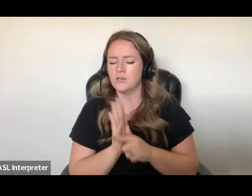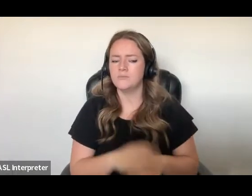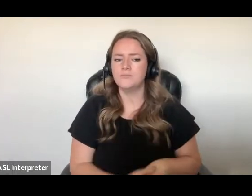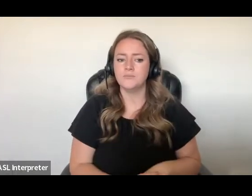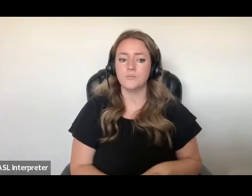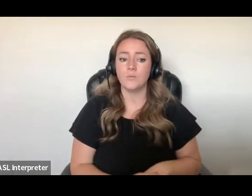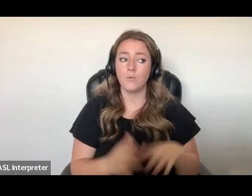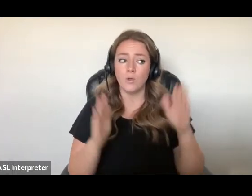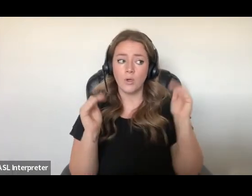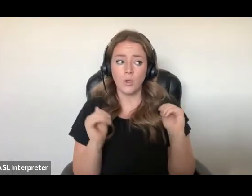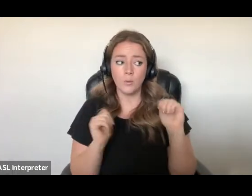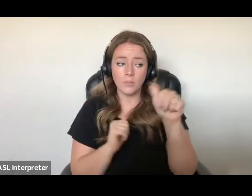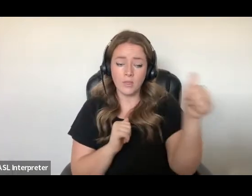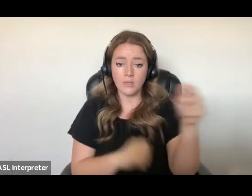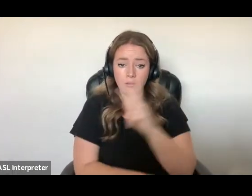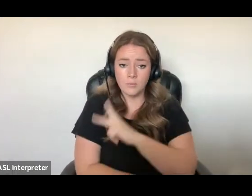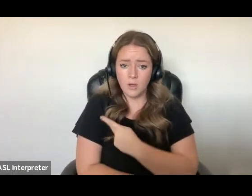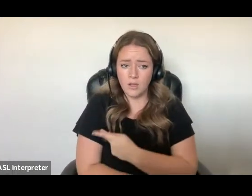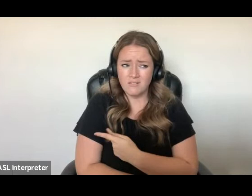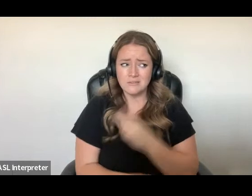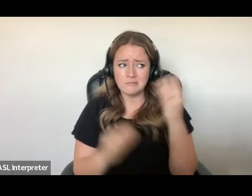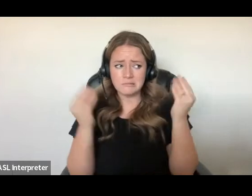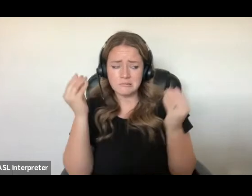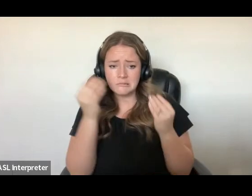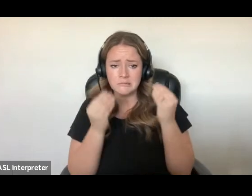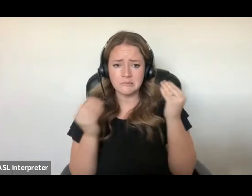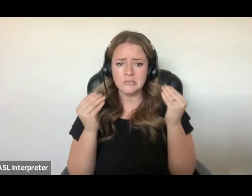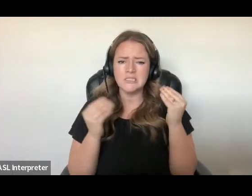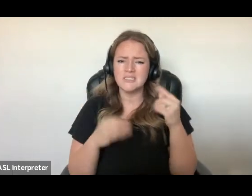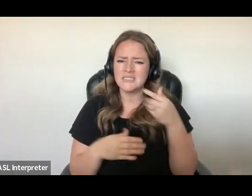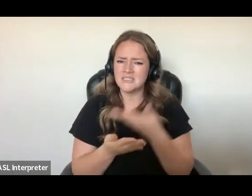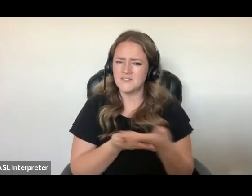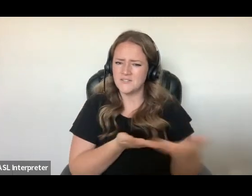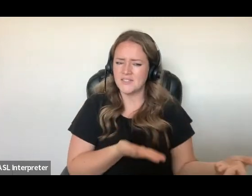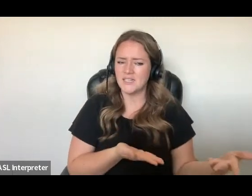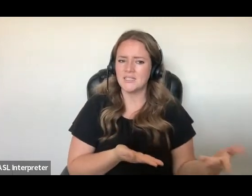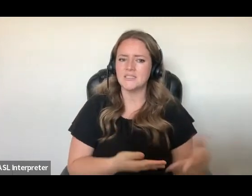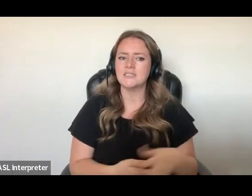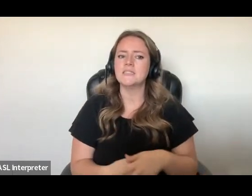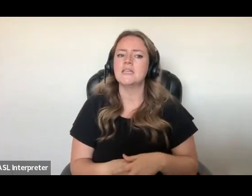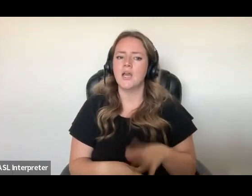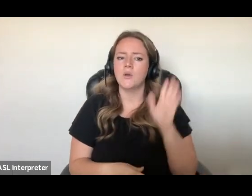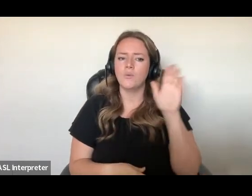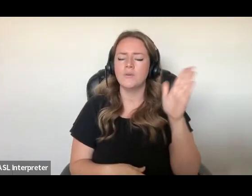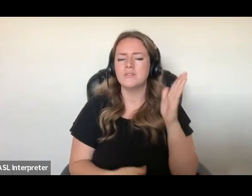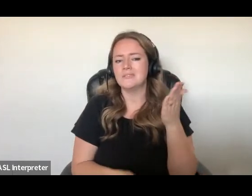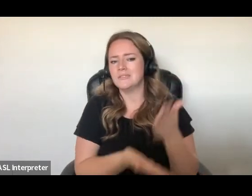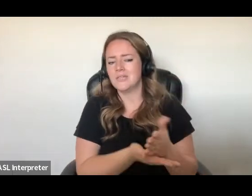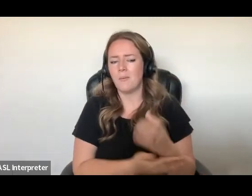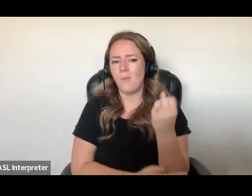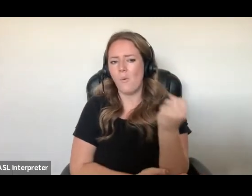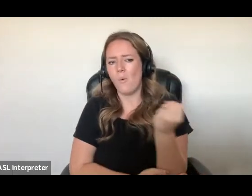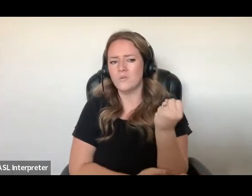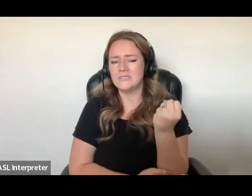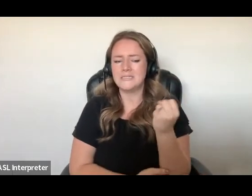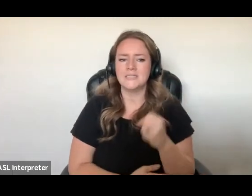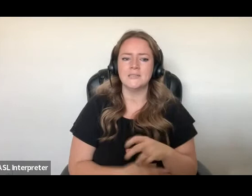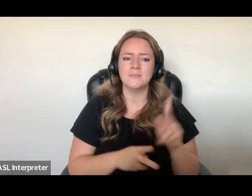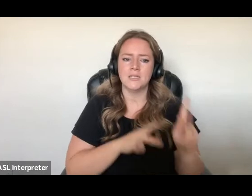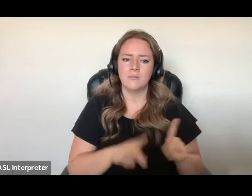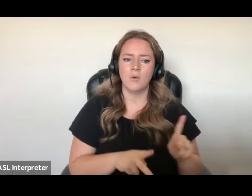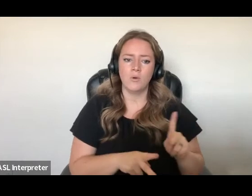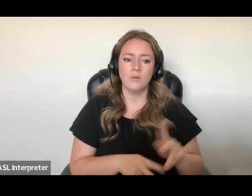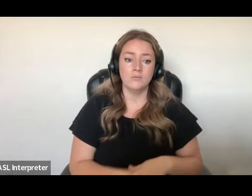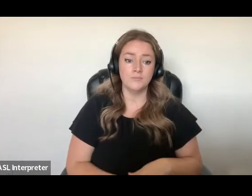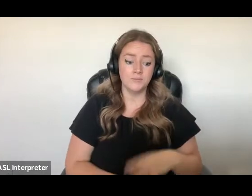will carefully consider these factors and that the federal government will also commit to stop detaining people under immigration law. Detention is often used to